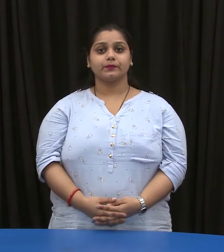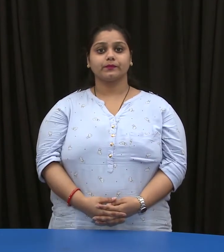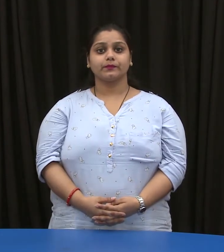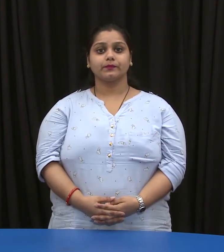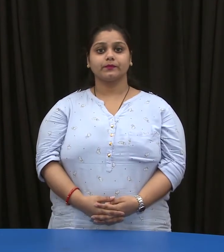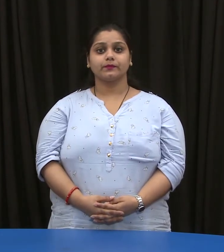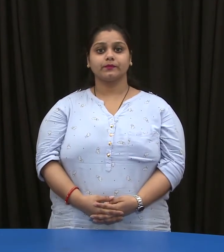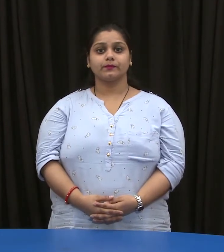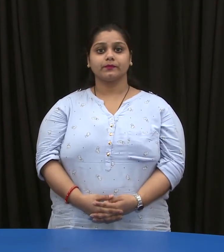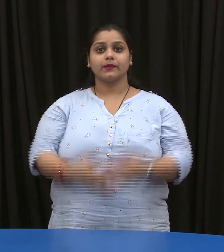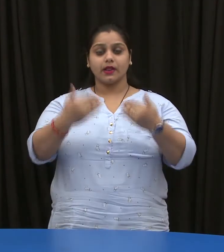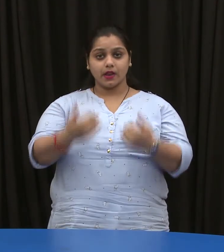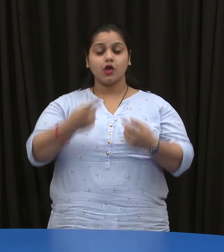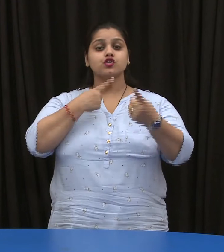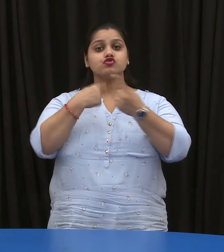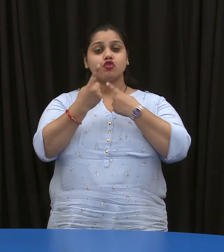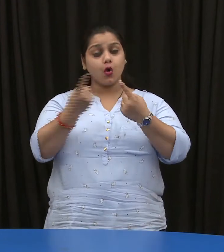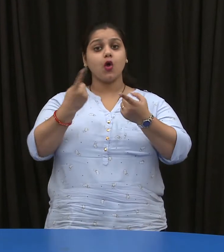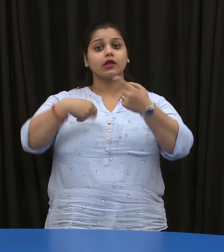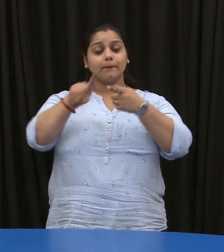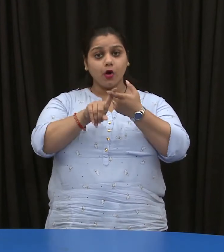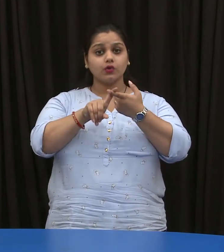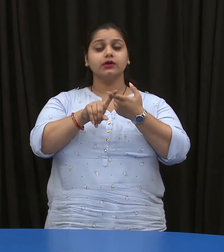Now, we will talk about installing hardware.